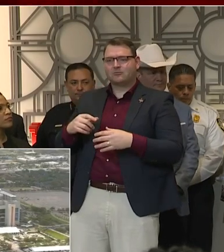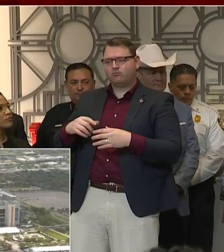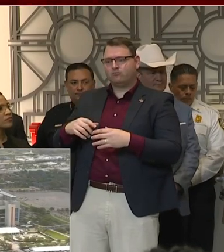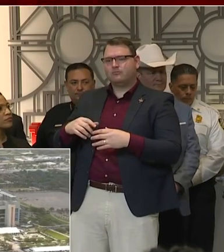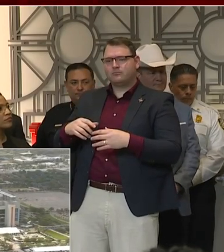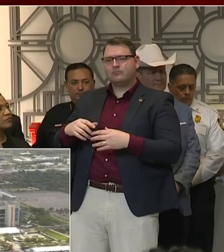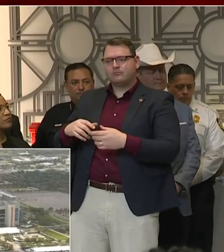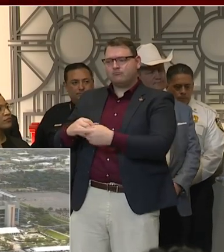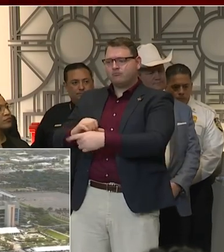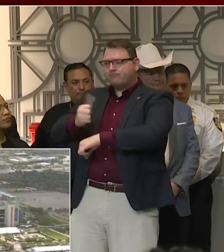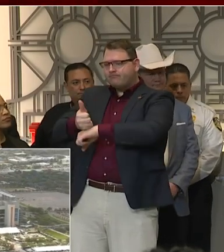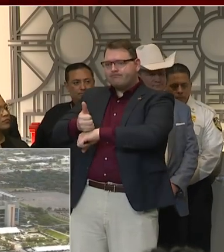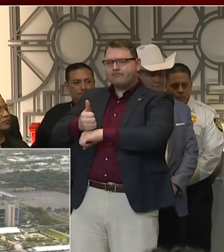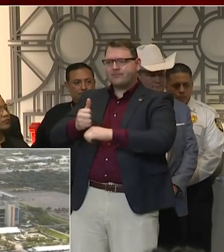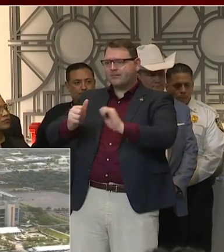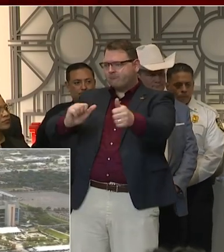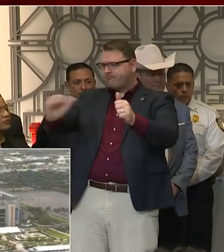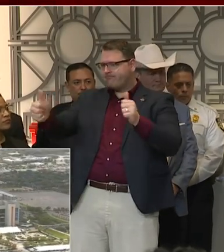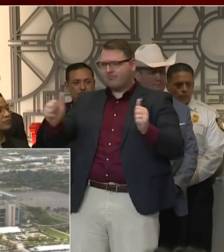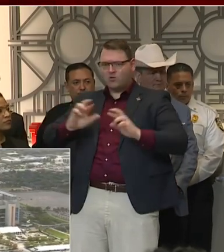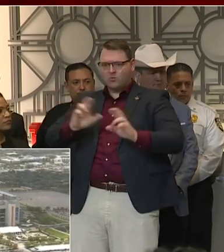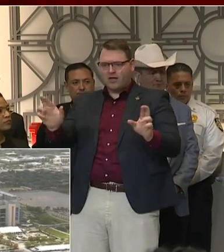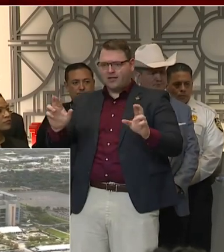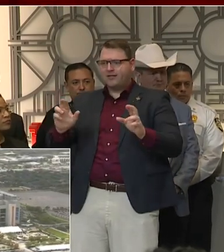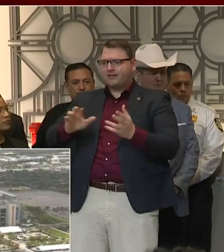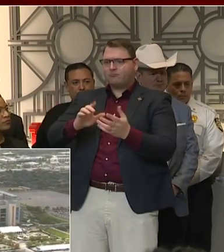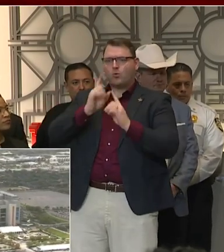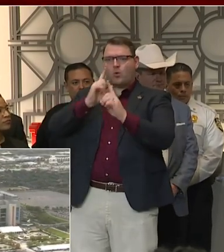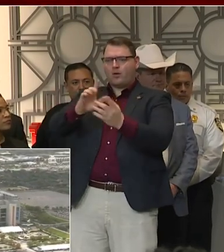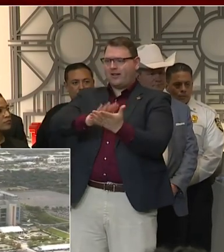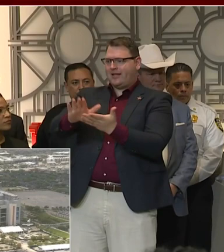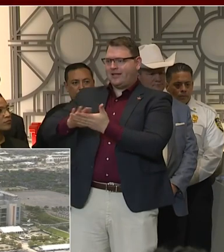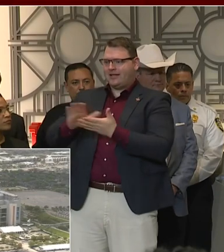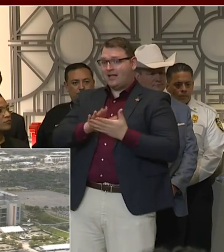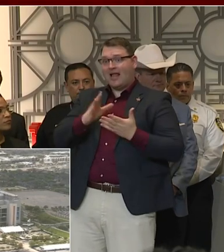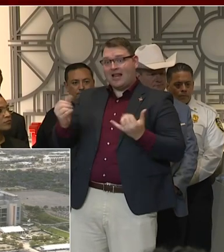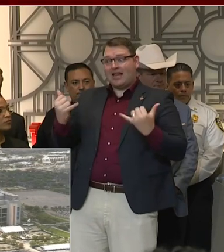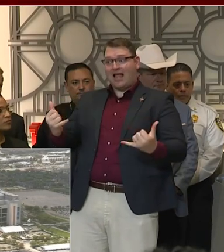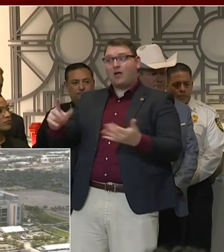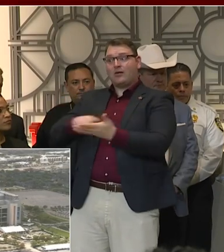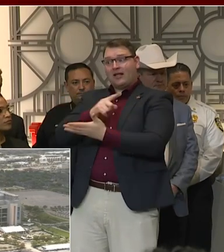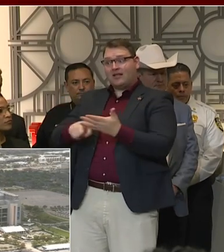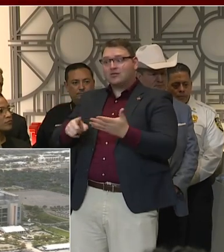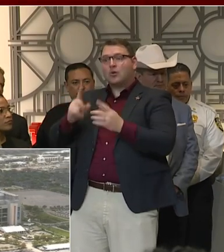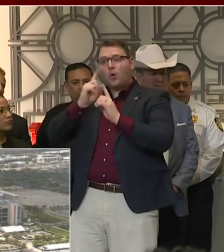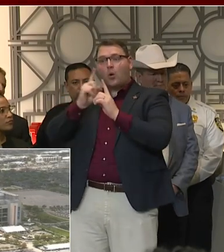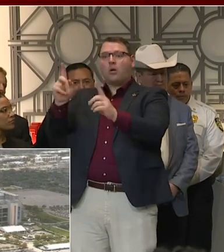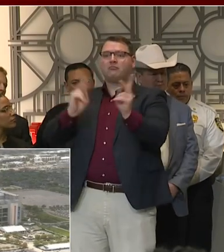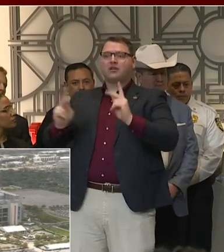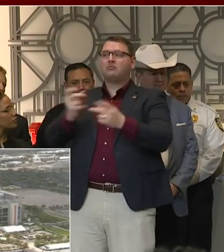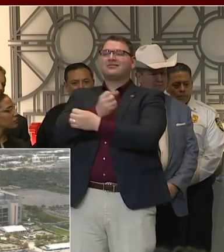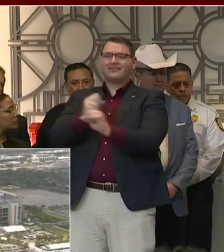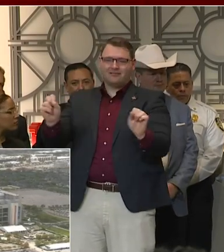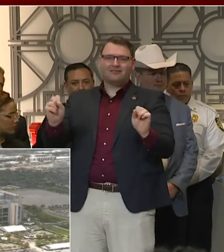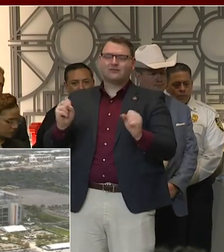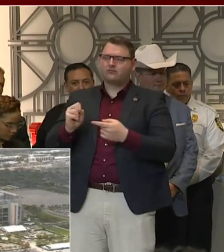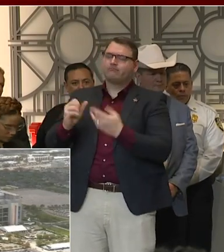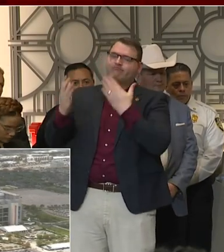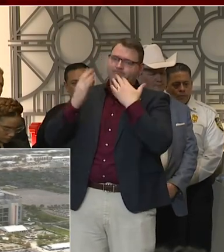prepare, to keep everyone safe. And so that's very much, very much appreciated. Let me also say, what does